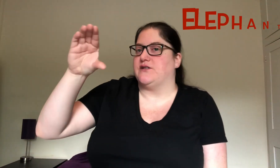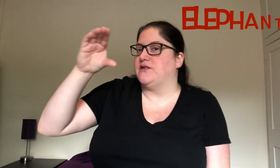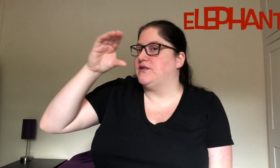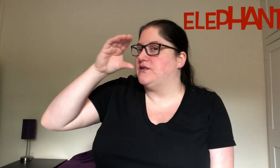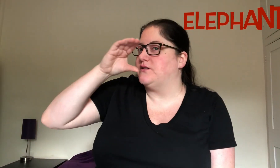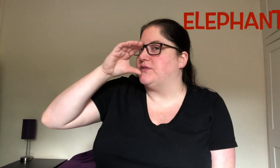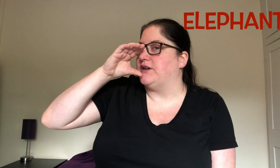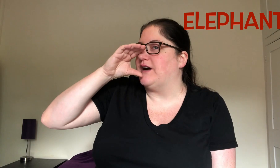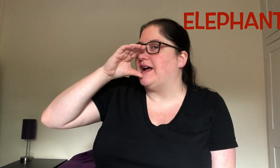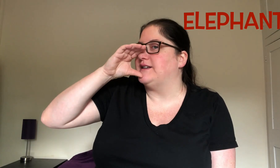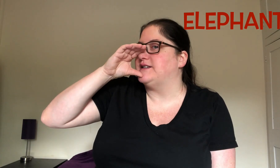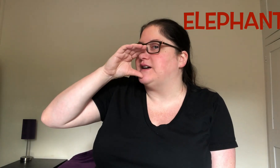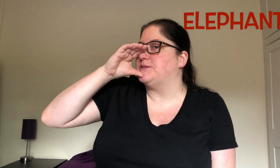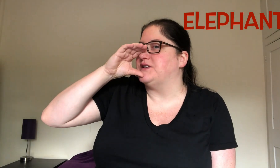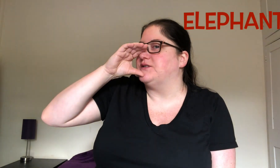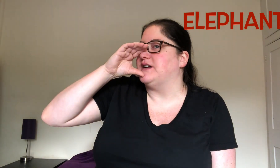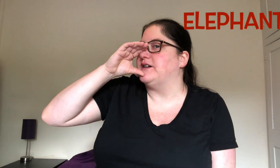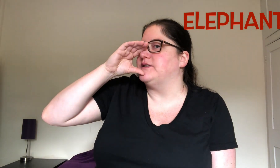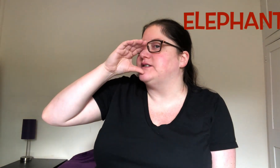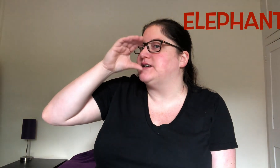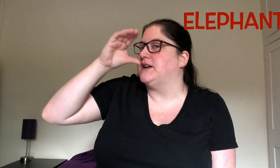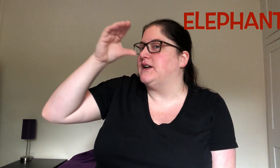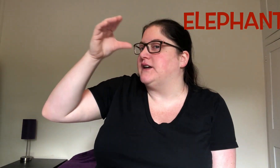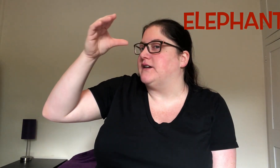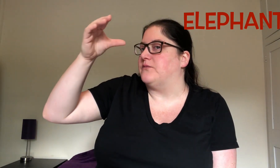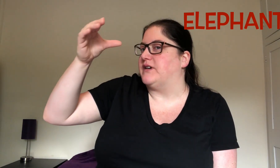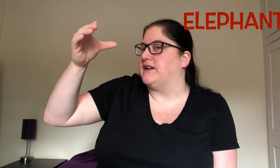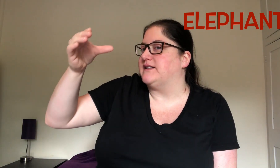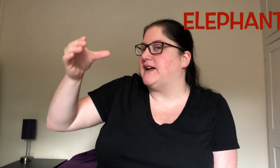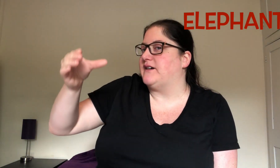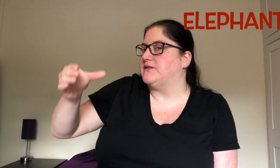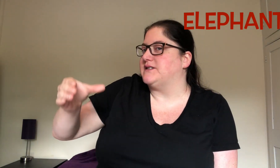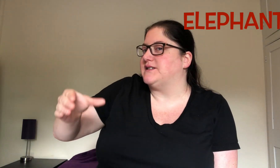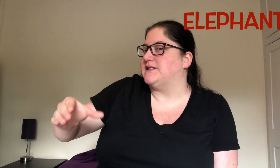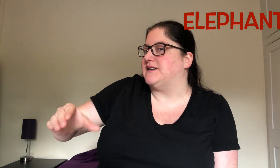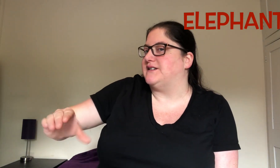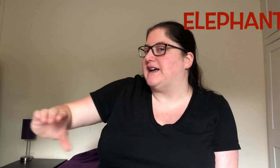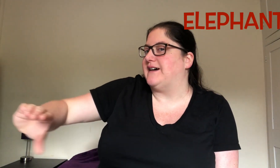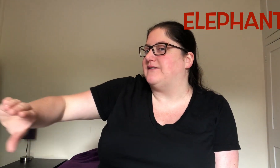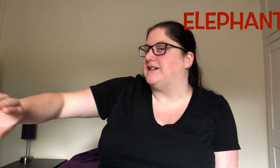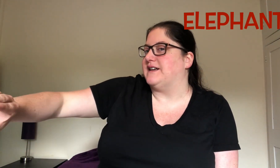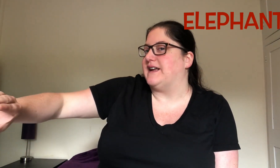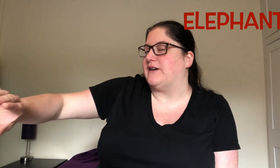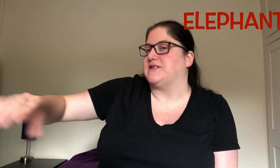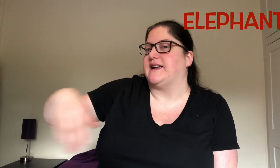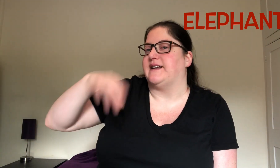bring your hand up to your nose and bring it out and down and out again.